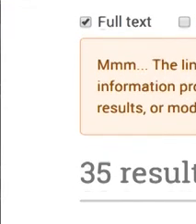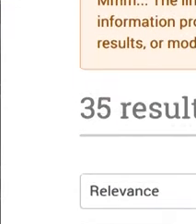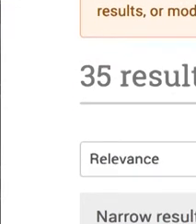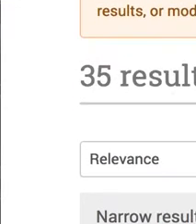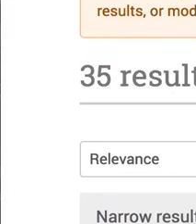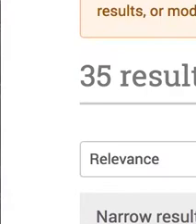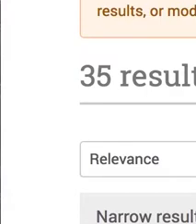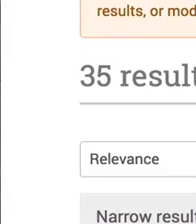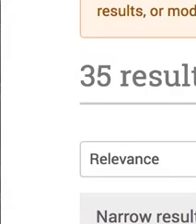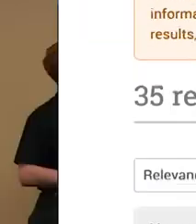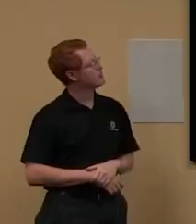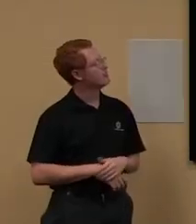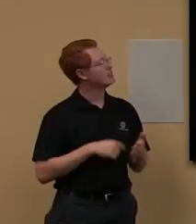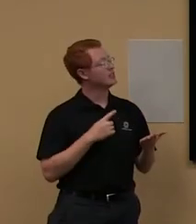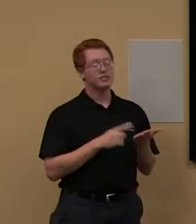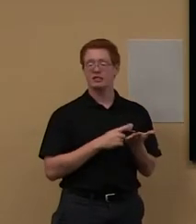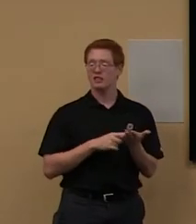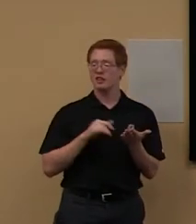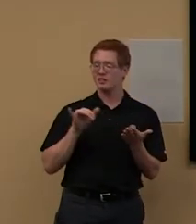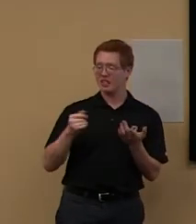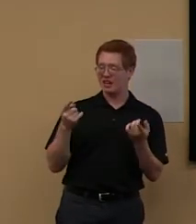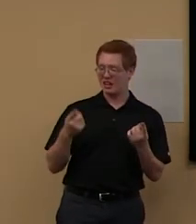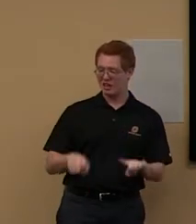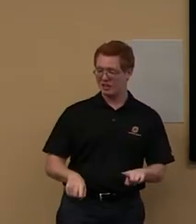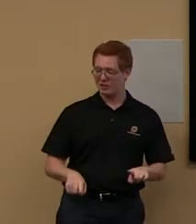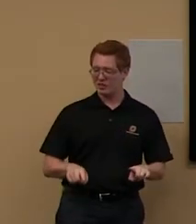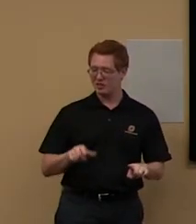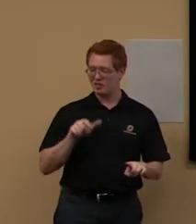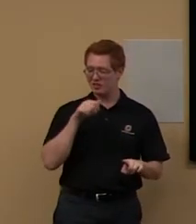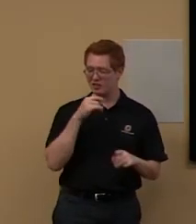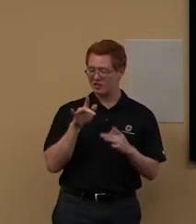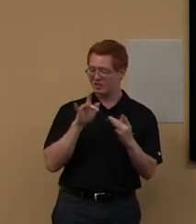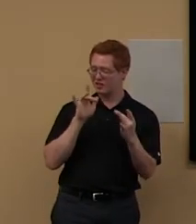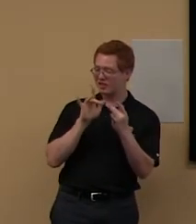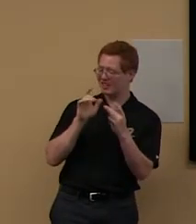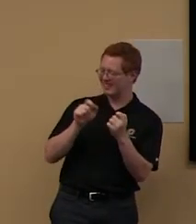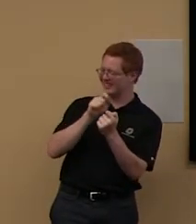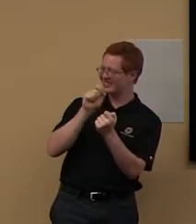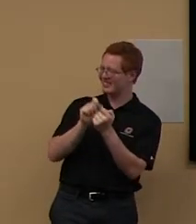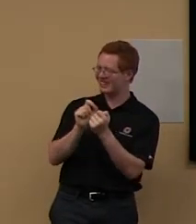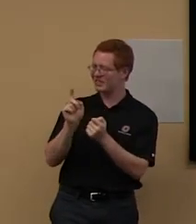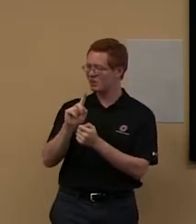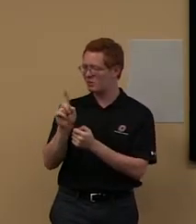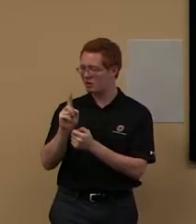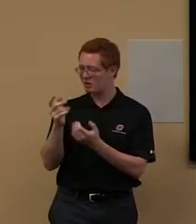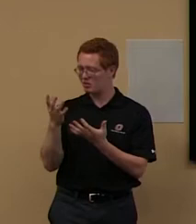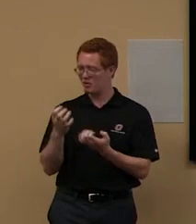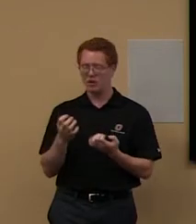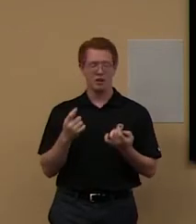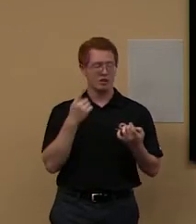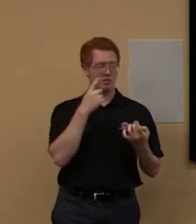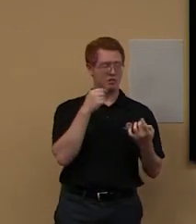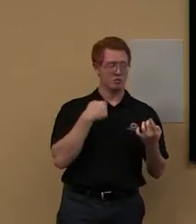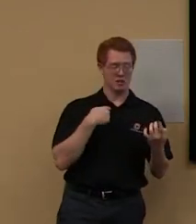And sometimes things like this happen, um, that it doesn't go exactly to where, you know. Like for me, I would have expected, um,